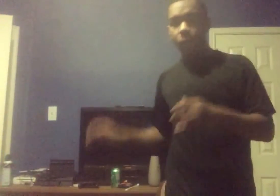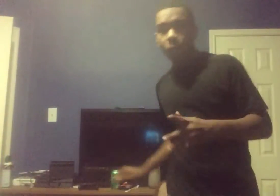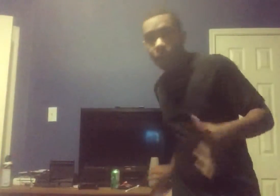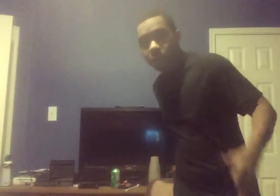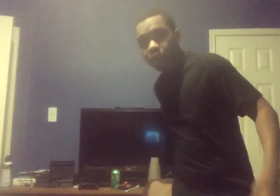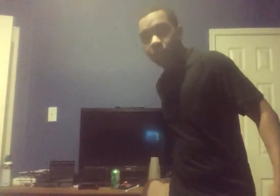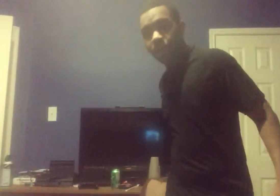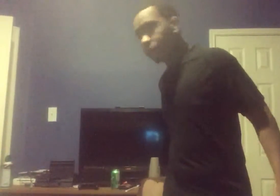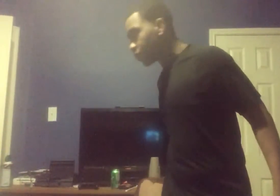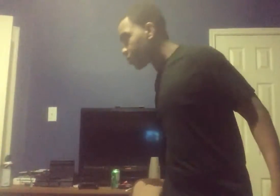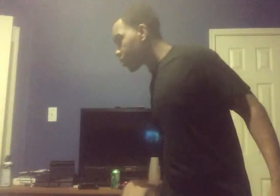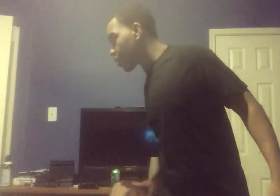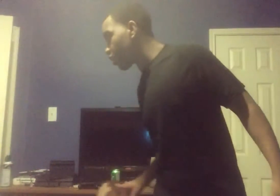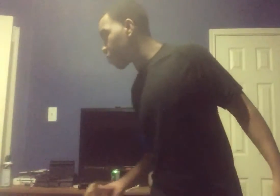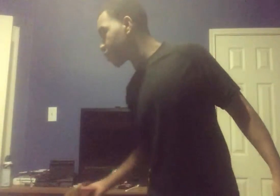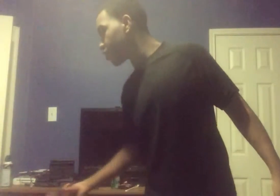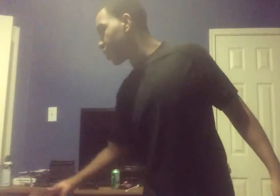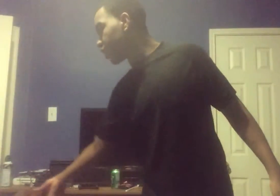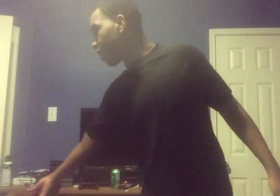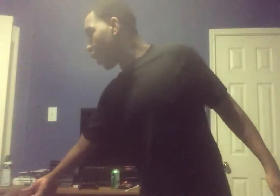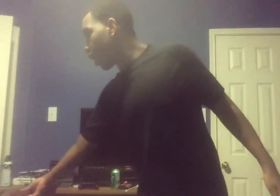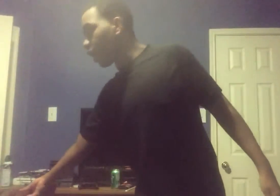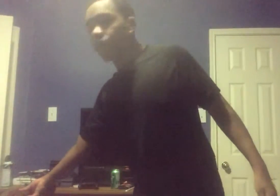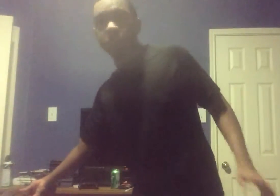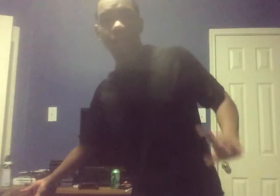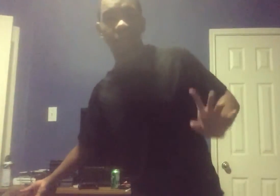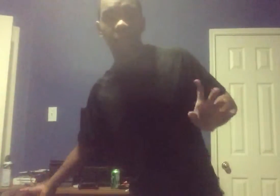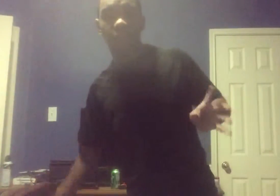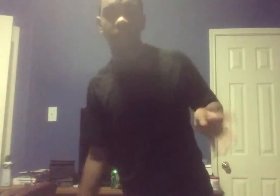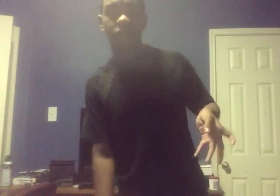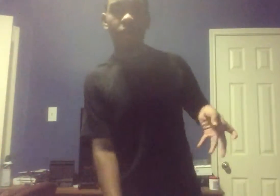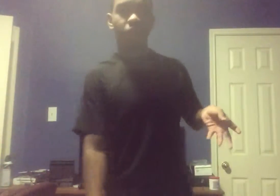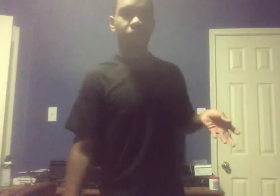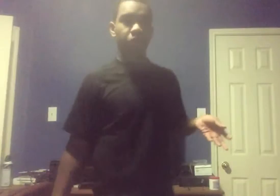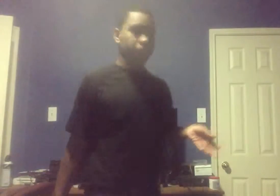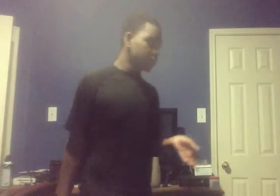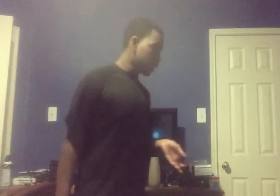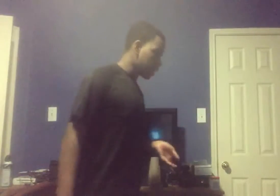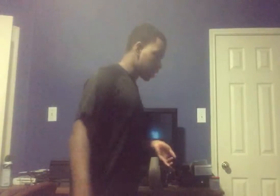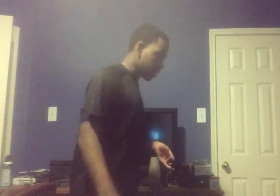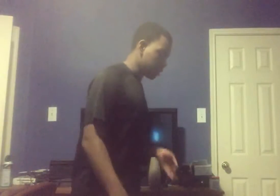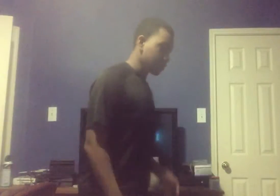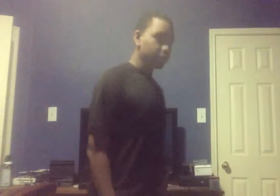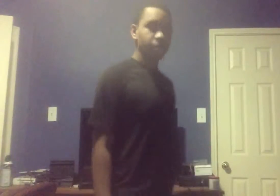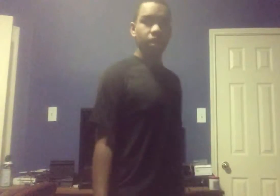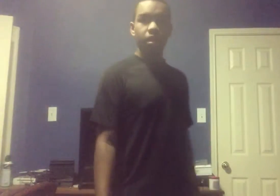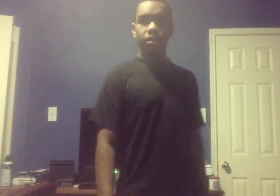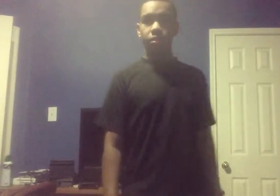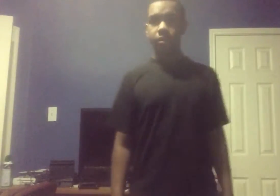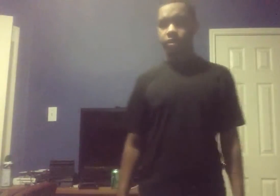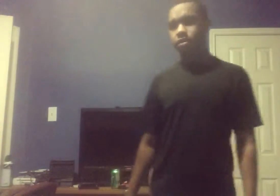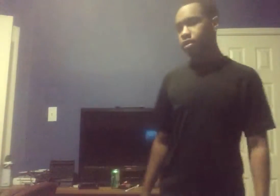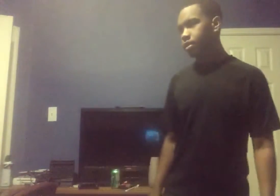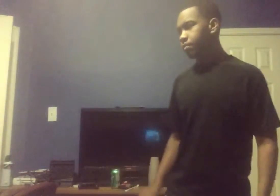Welcome everybody to StarTropics 3. I'm sorry for no video yesterday. I was too busy on something